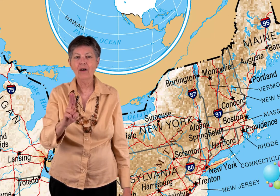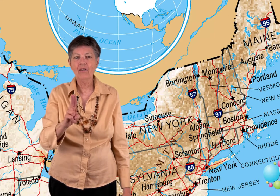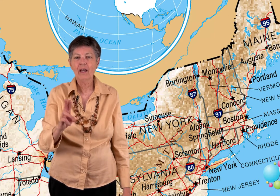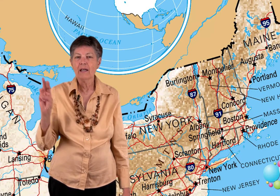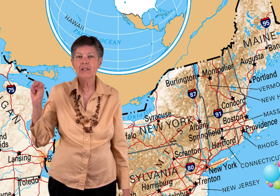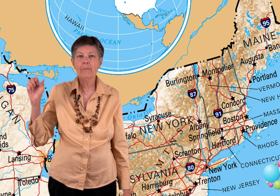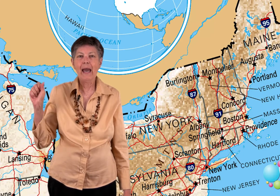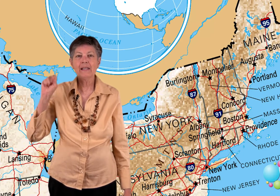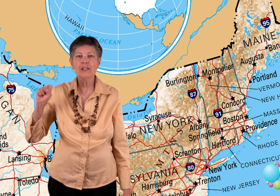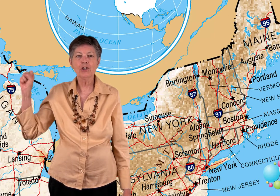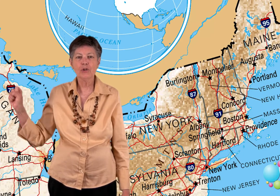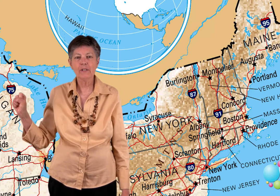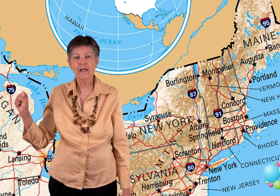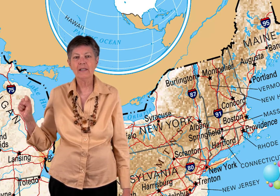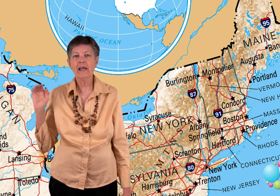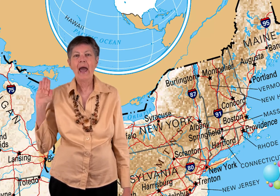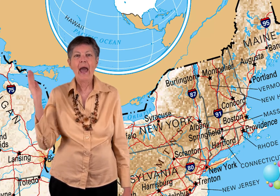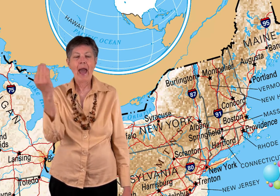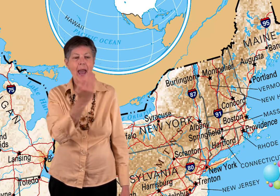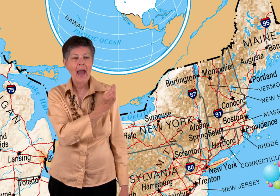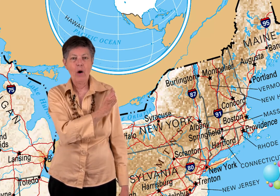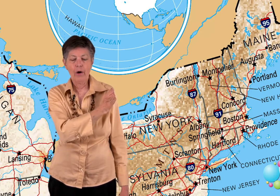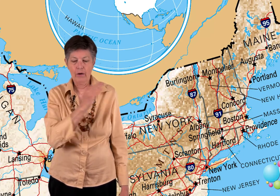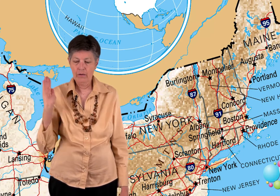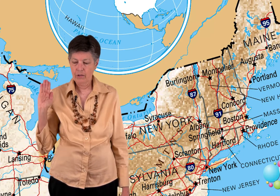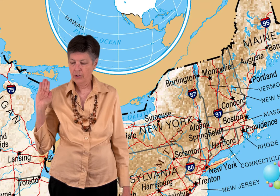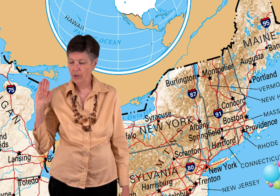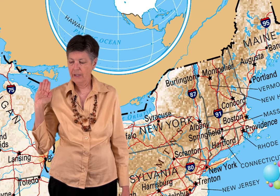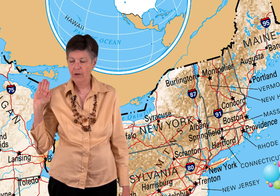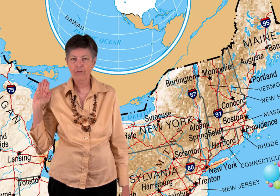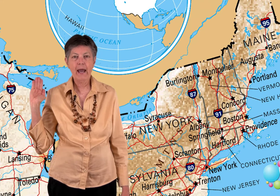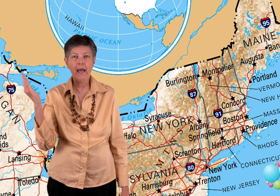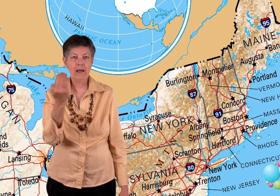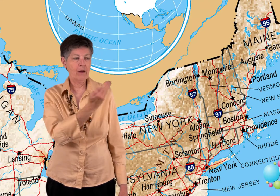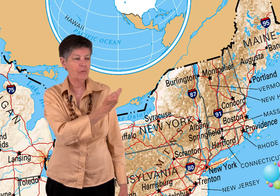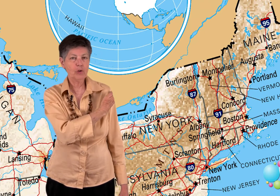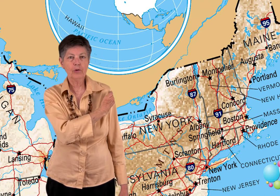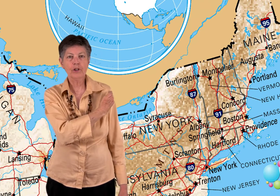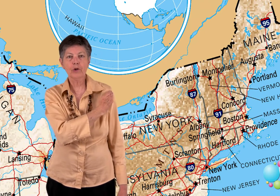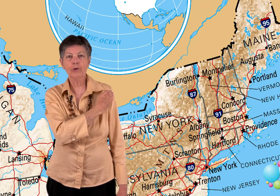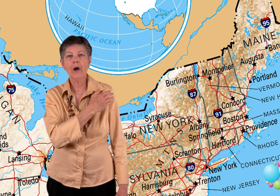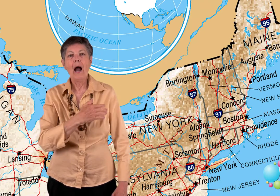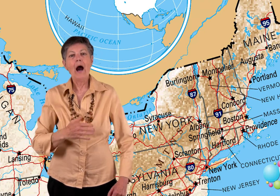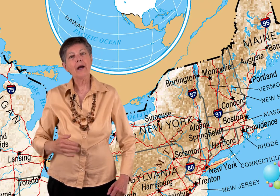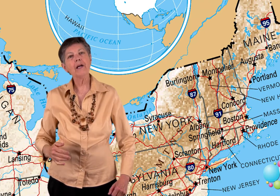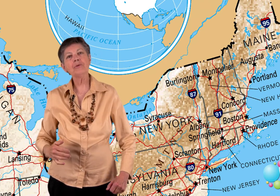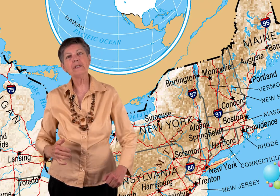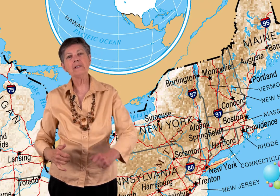to Massachusetts, our, so you're going to take your flat hand and come from shoulder to shoulder, our country tis